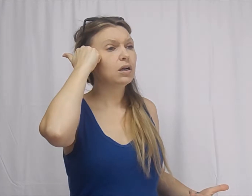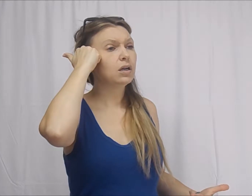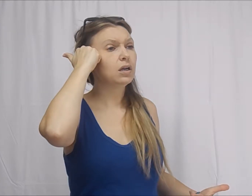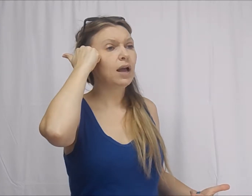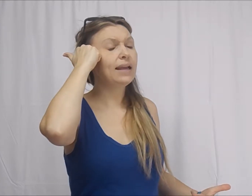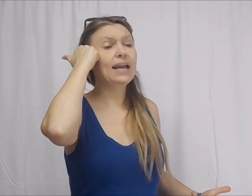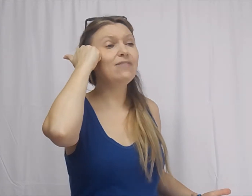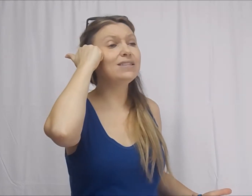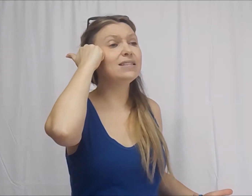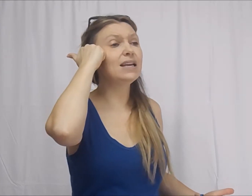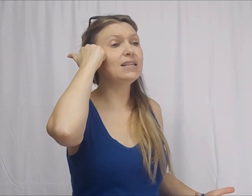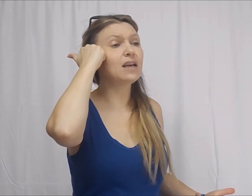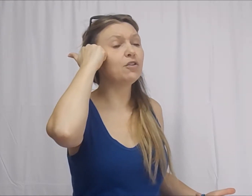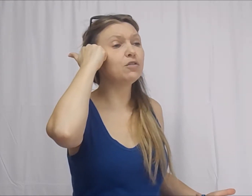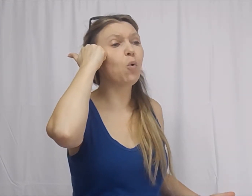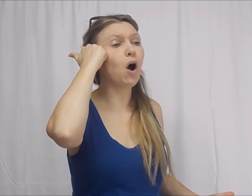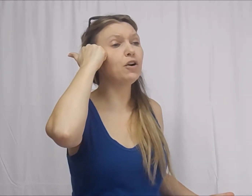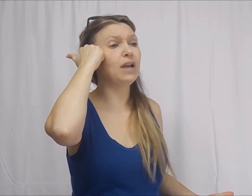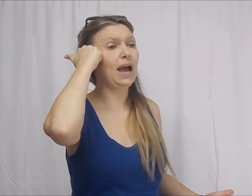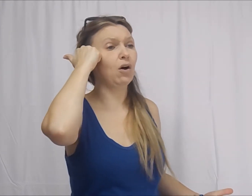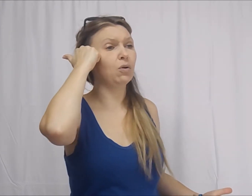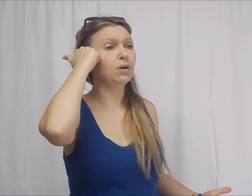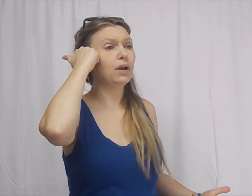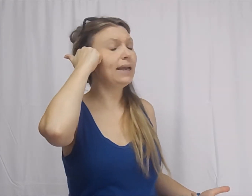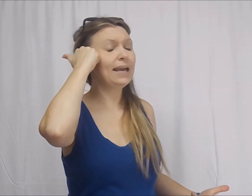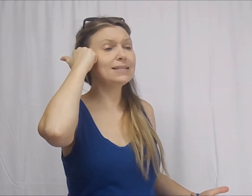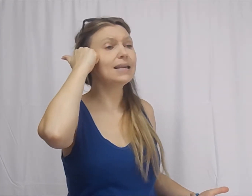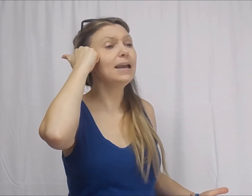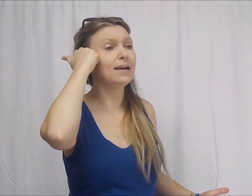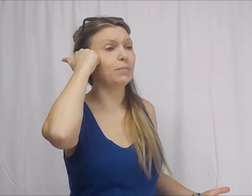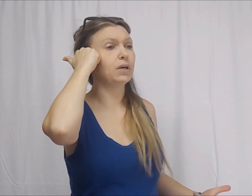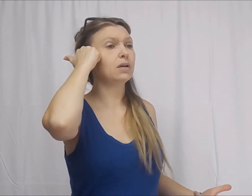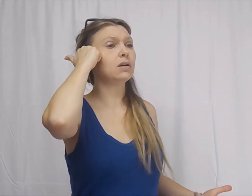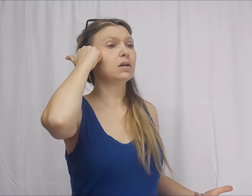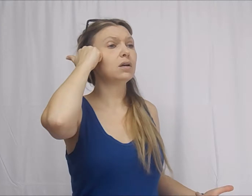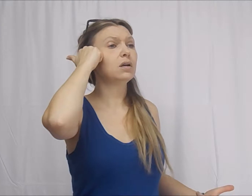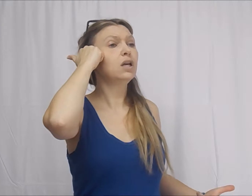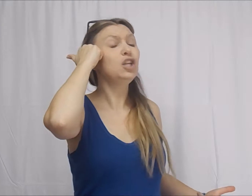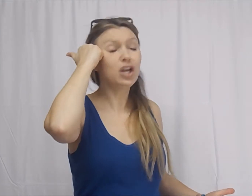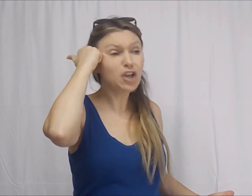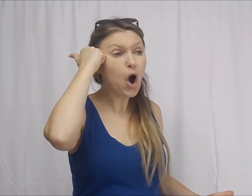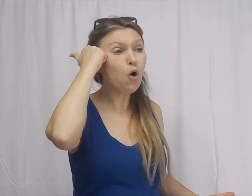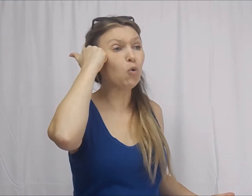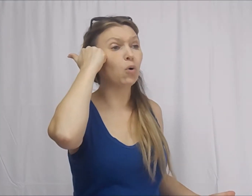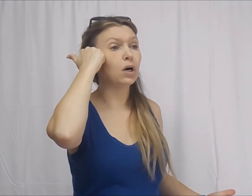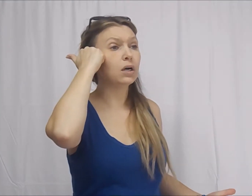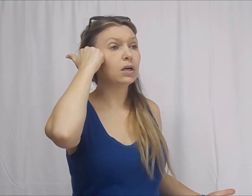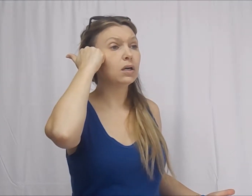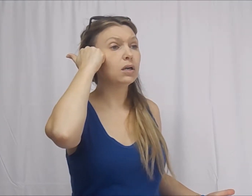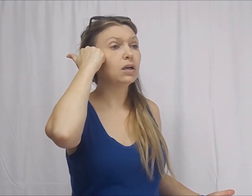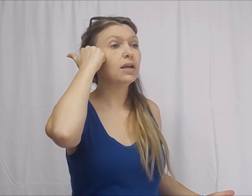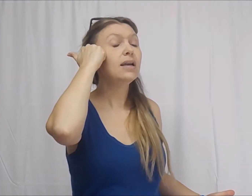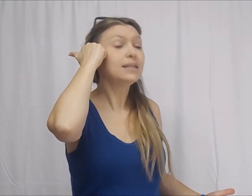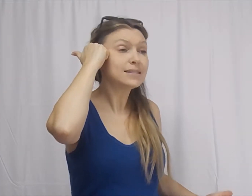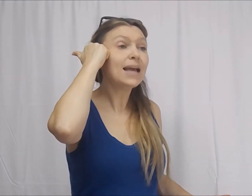I can't even see. He's under the water now. I can't see him. No. Send